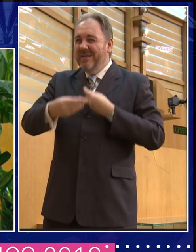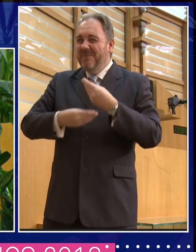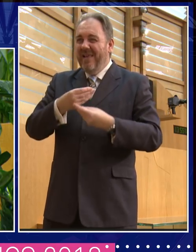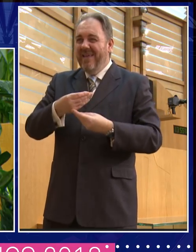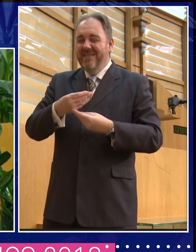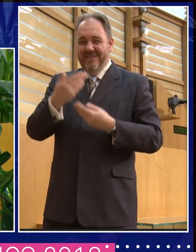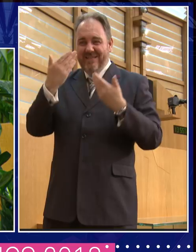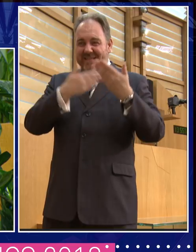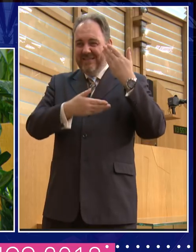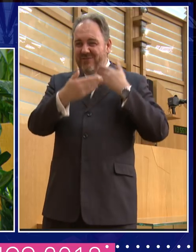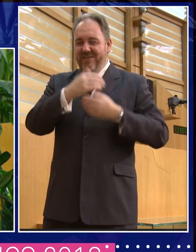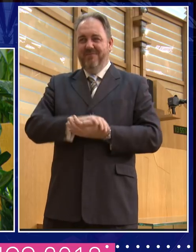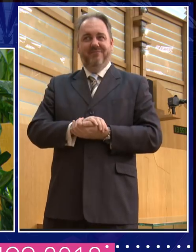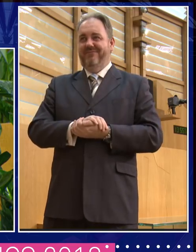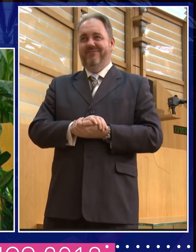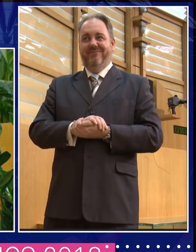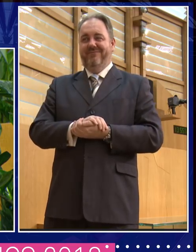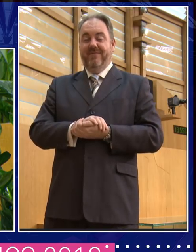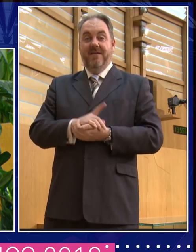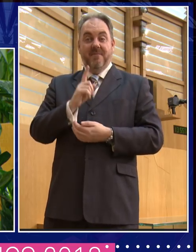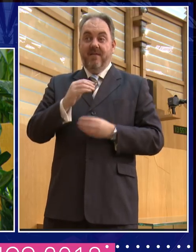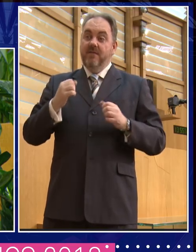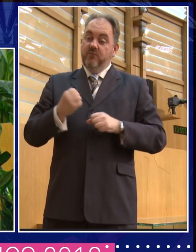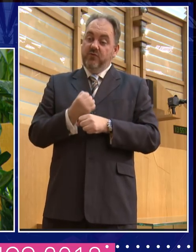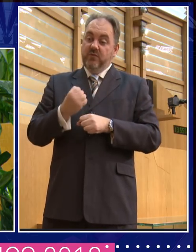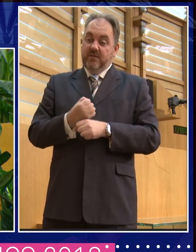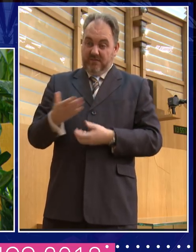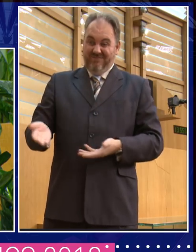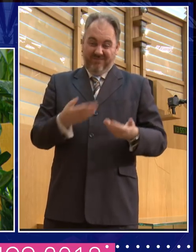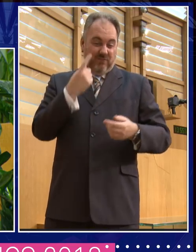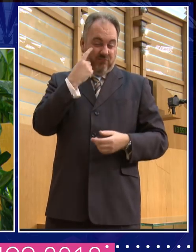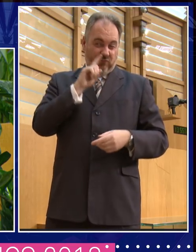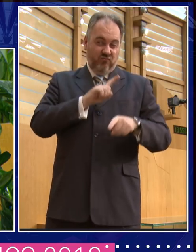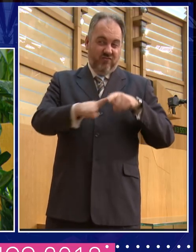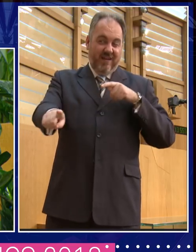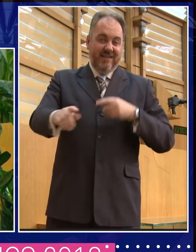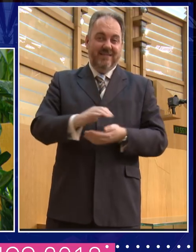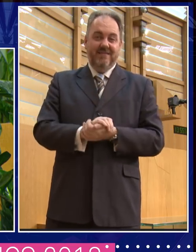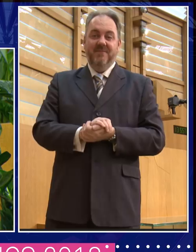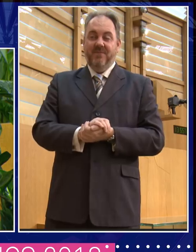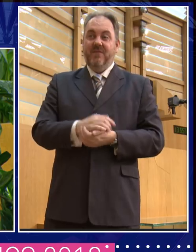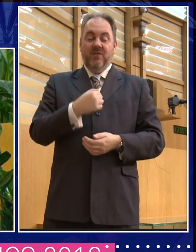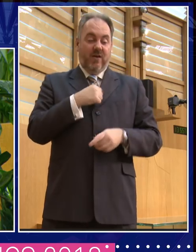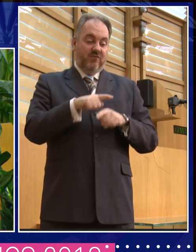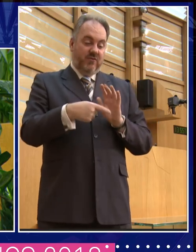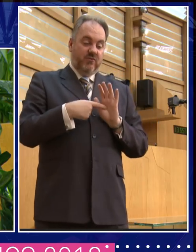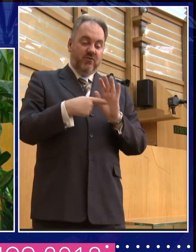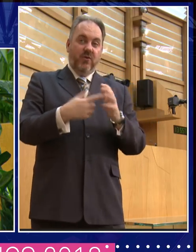patient and she let me have a go explaining to camera the nature of the disaggregation of the Roman Empire. And,